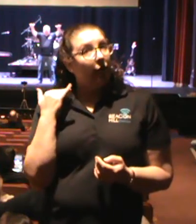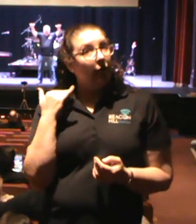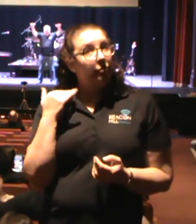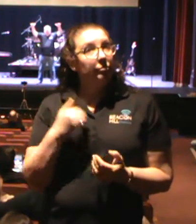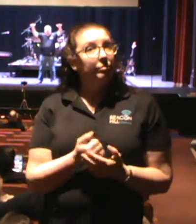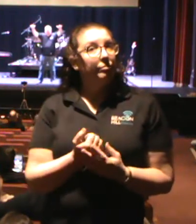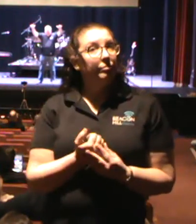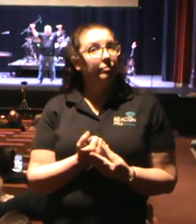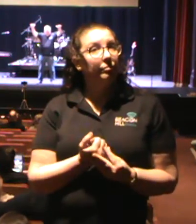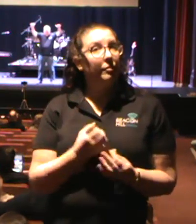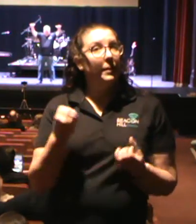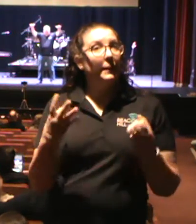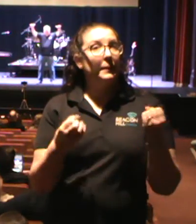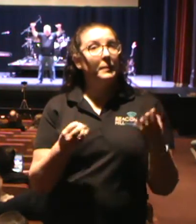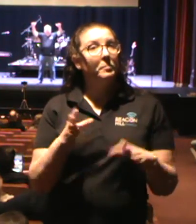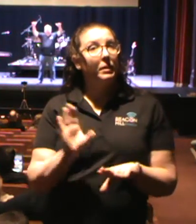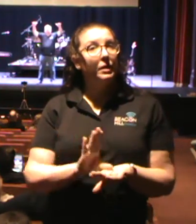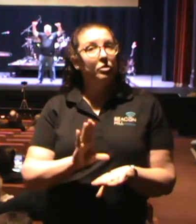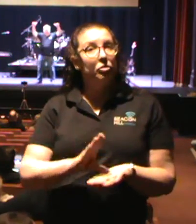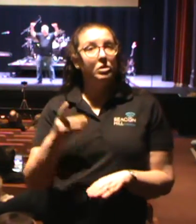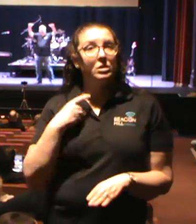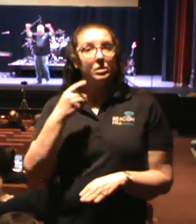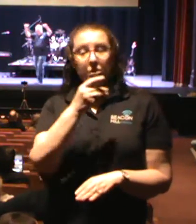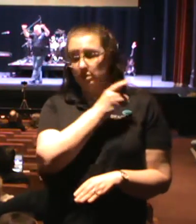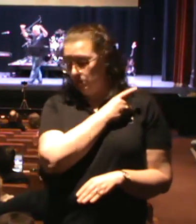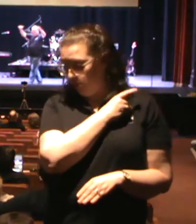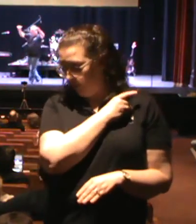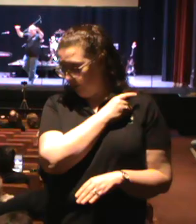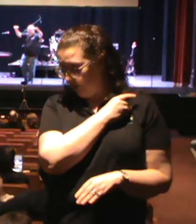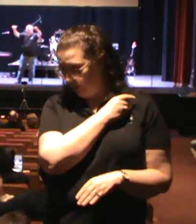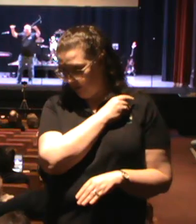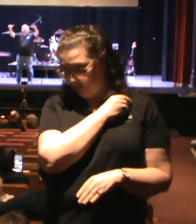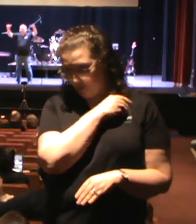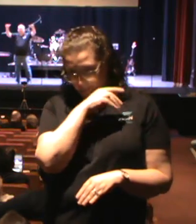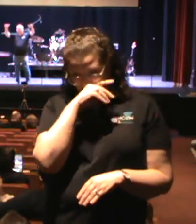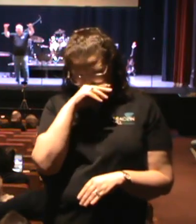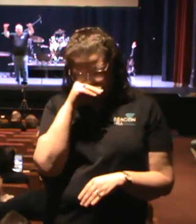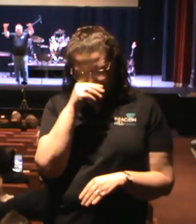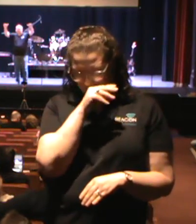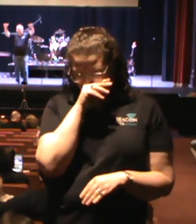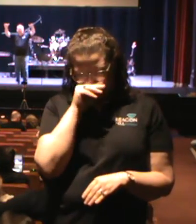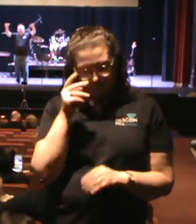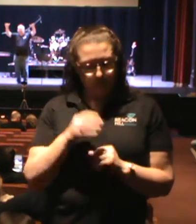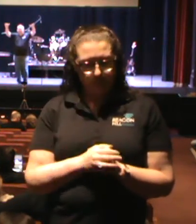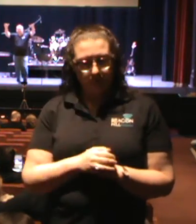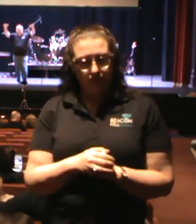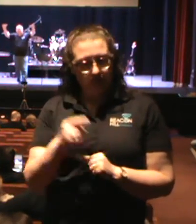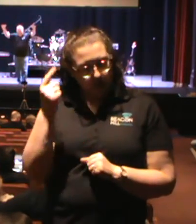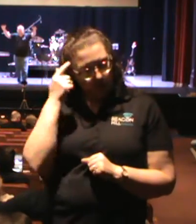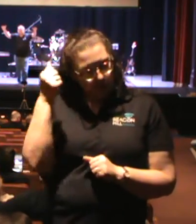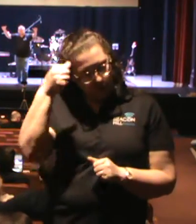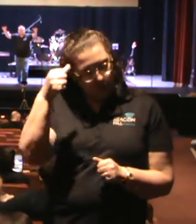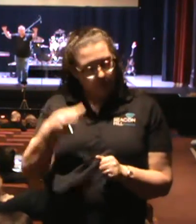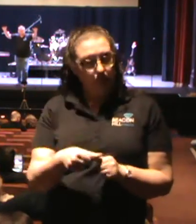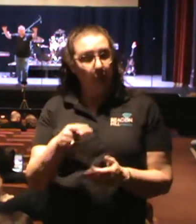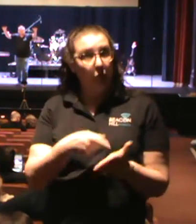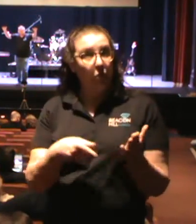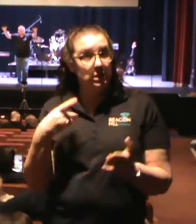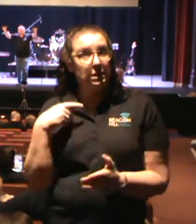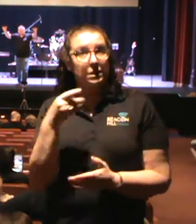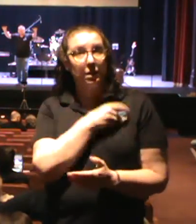is that in many churches, deacons have held. This is why it's really controversial, y'all. Let's keep in mind, what's a deacon?